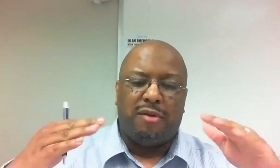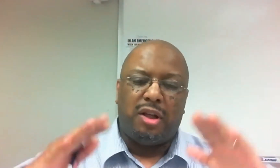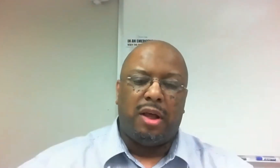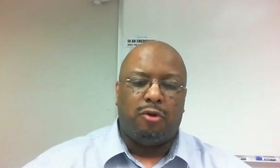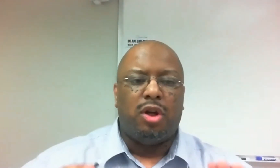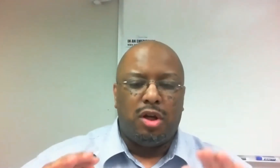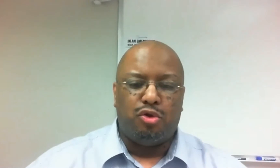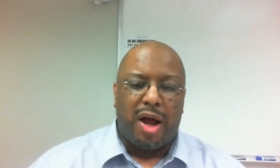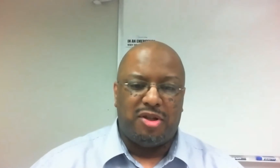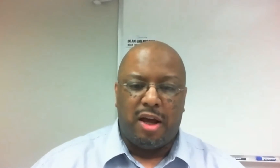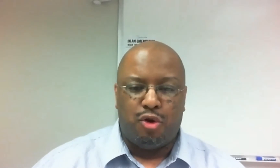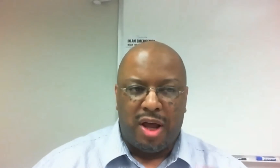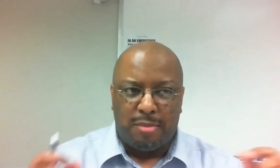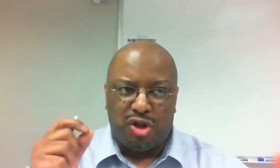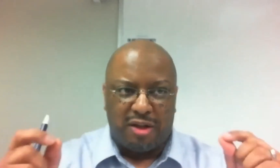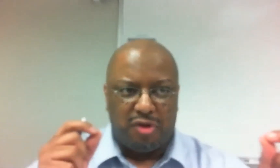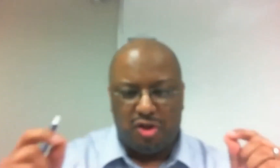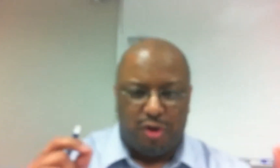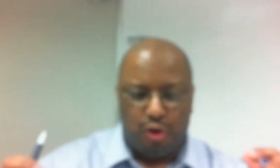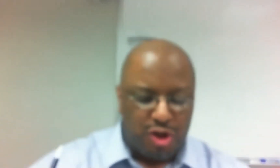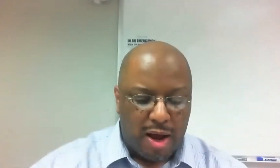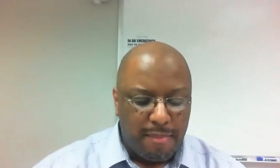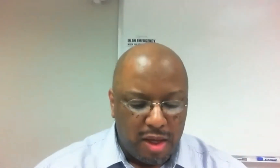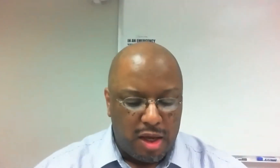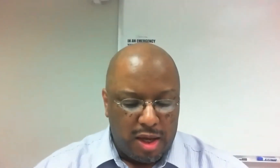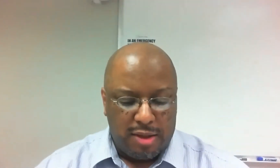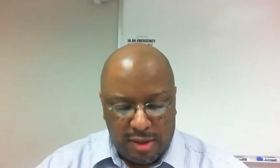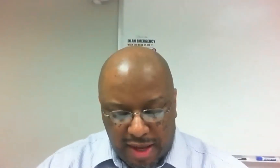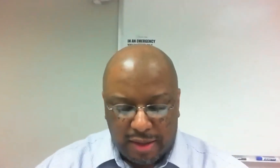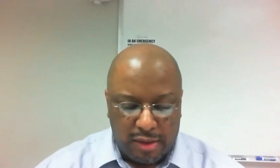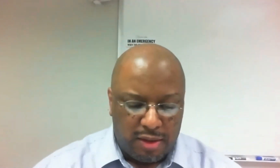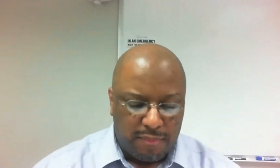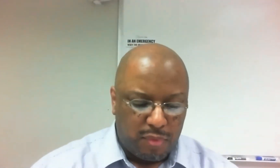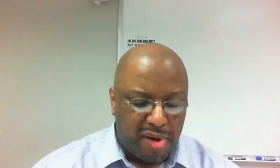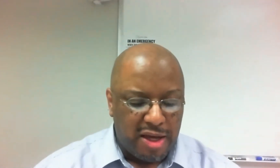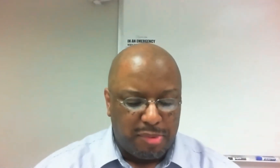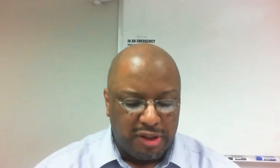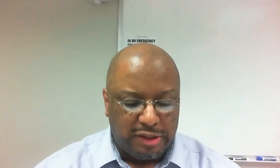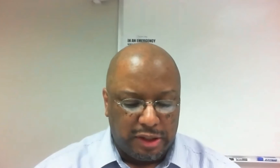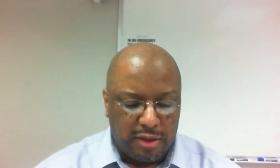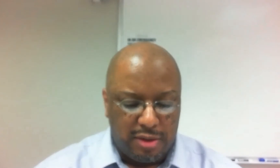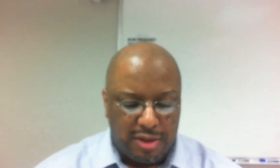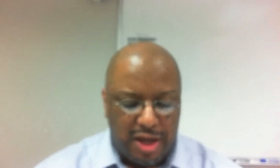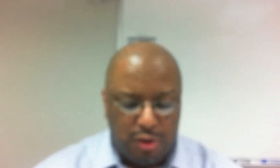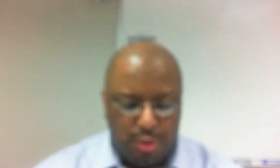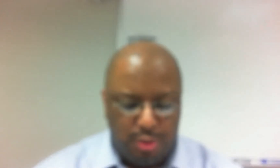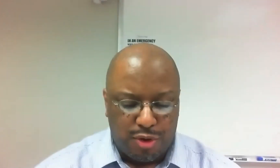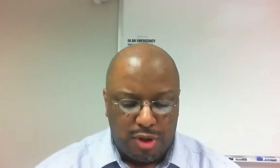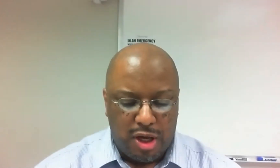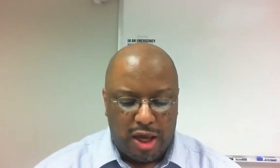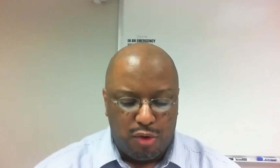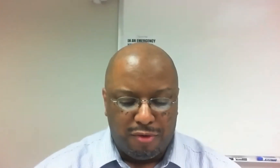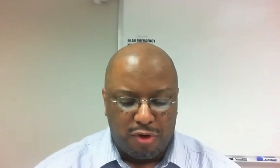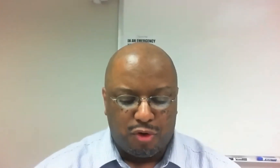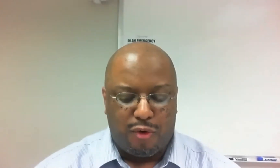objectivity level drops down. You're not objective concerning your job. Secondly, bias policing does not use